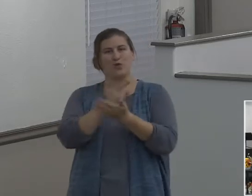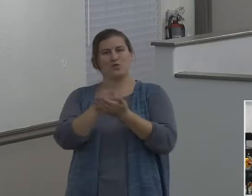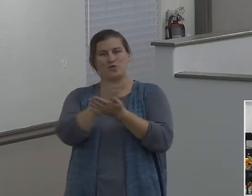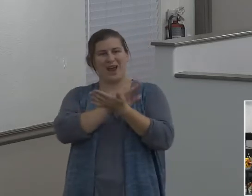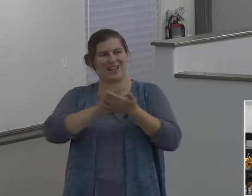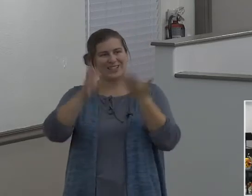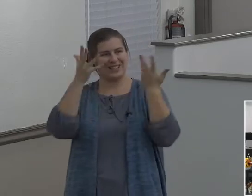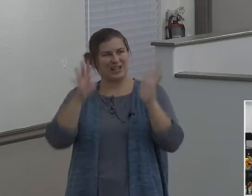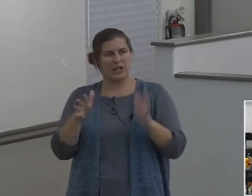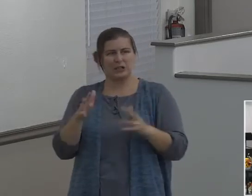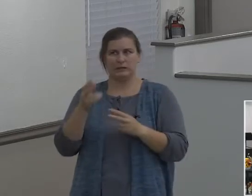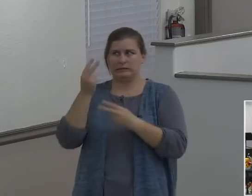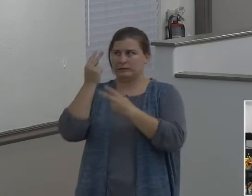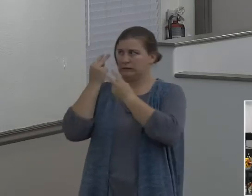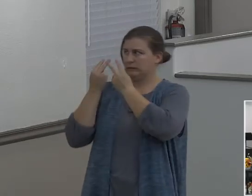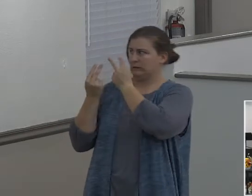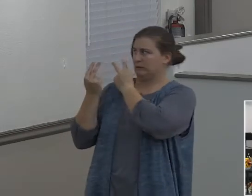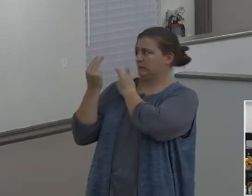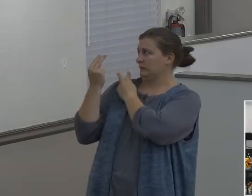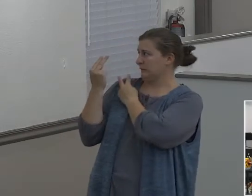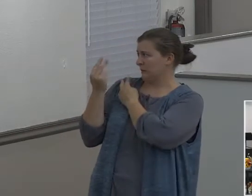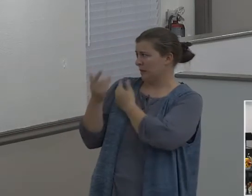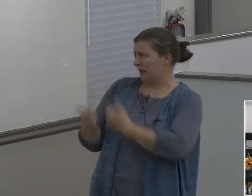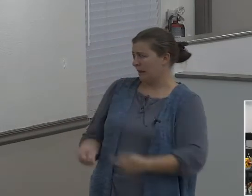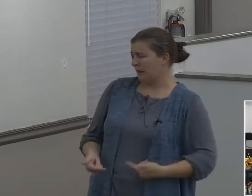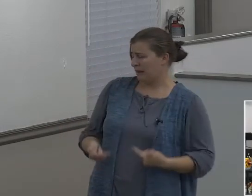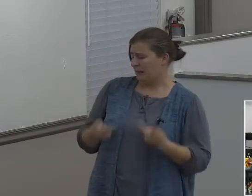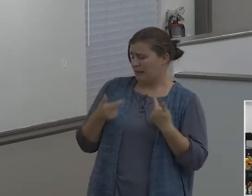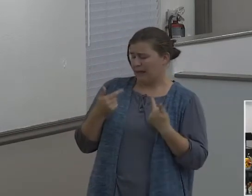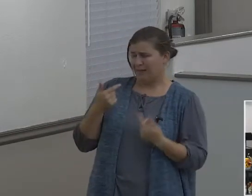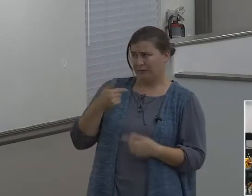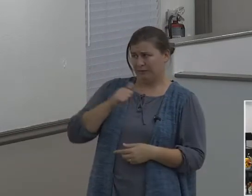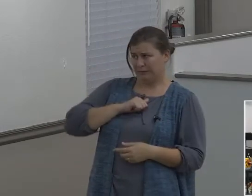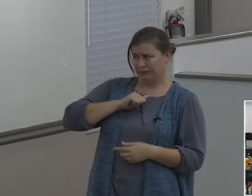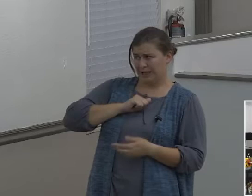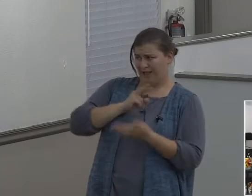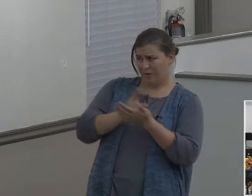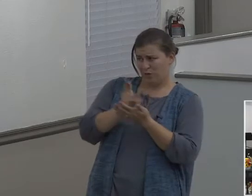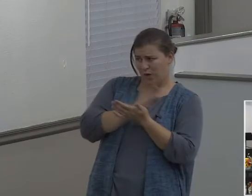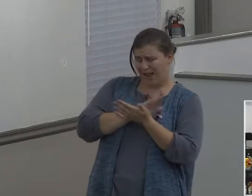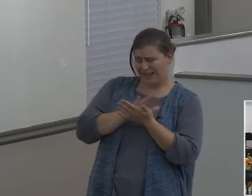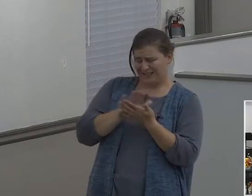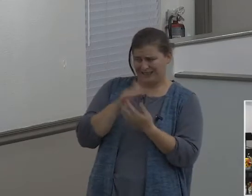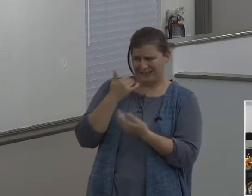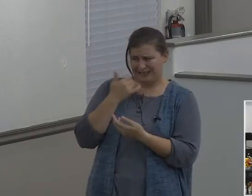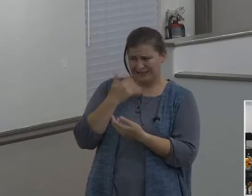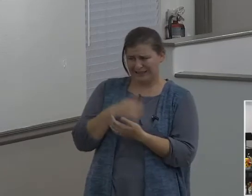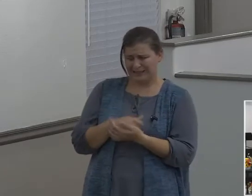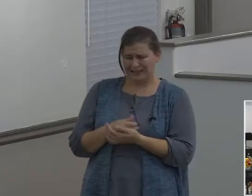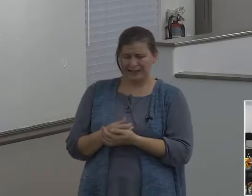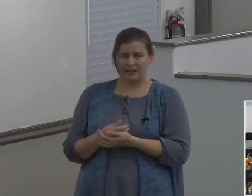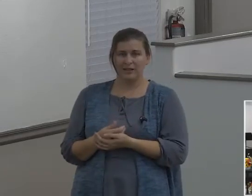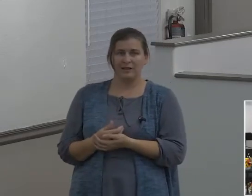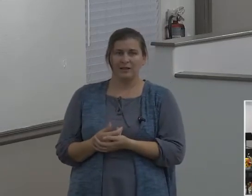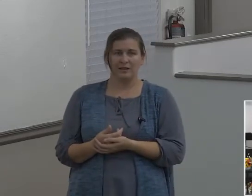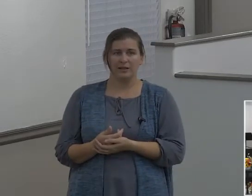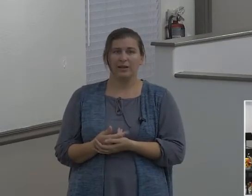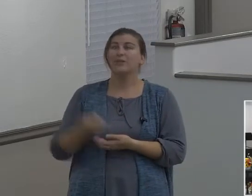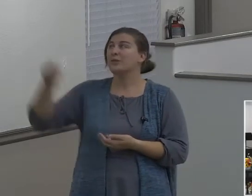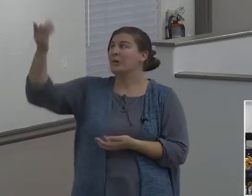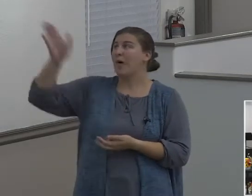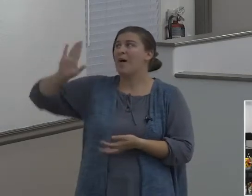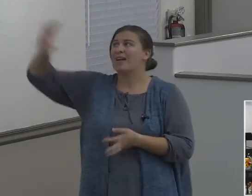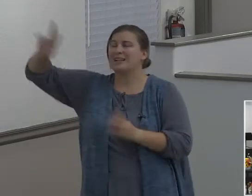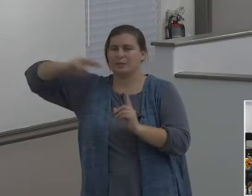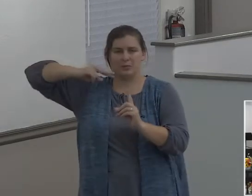little bit, so to speak, and thinking that's a hard thing to almost embrace, you know. I'm righteous, yeah, in the view of God you are, because it's not